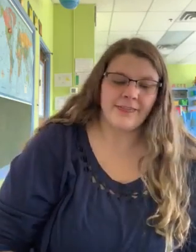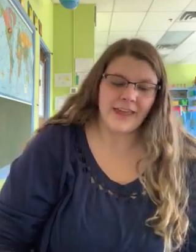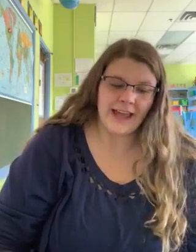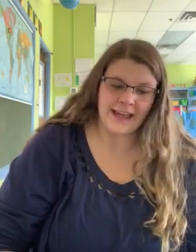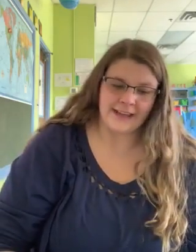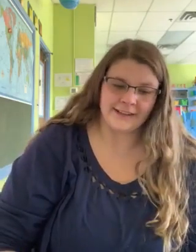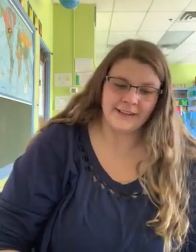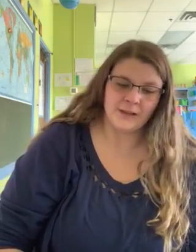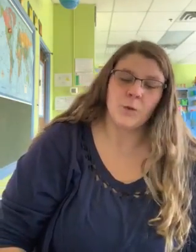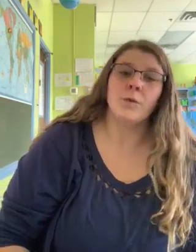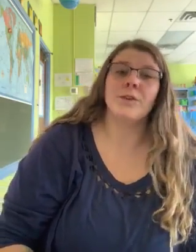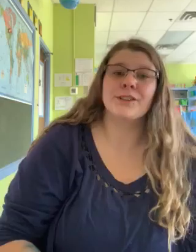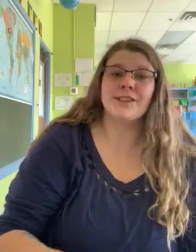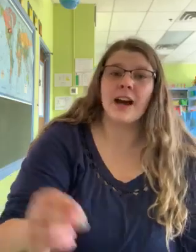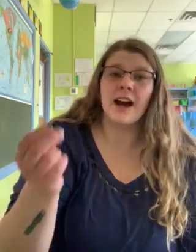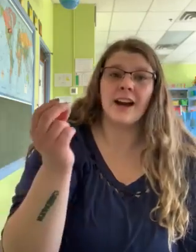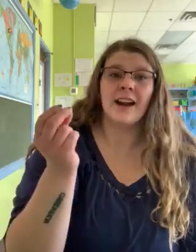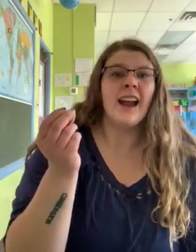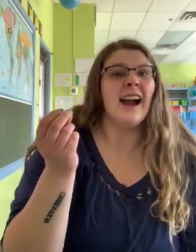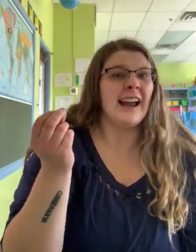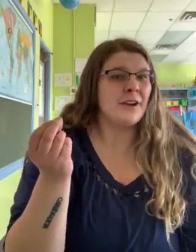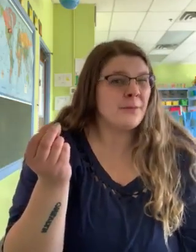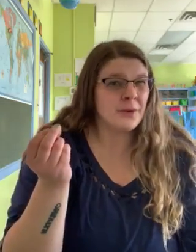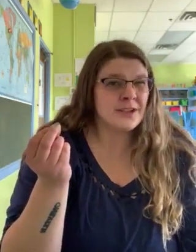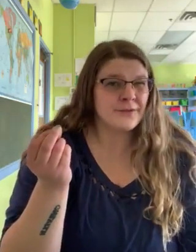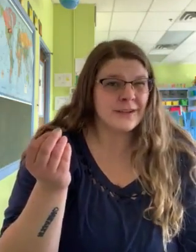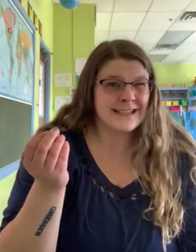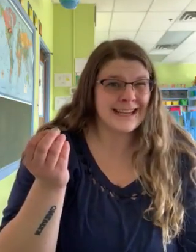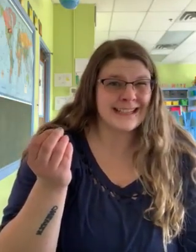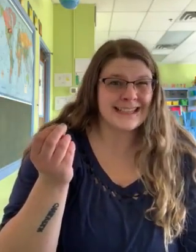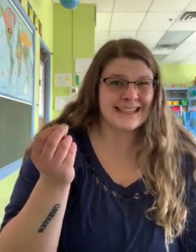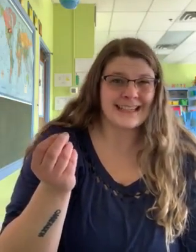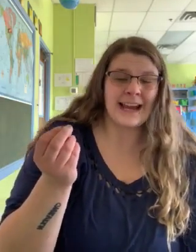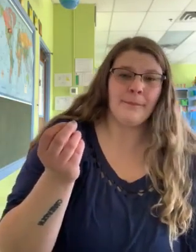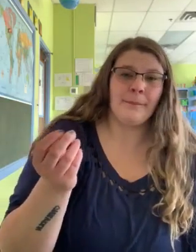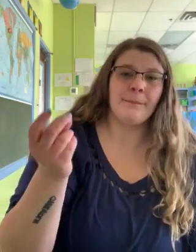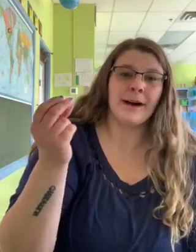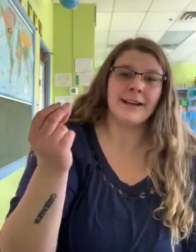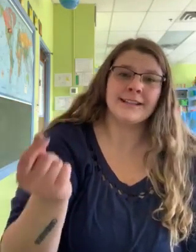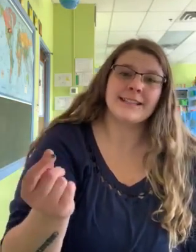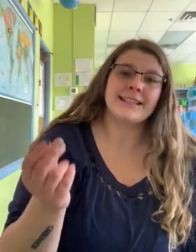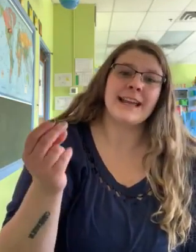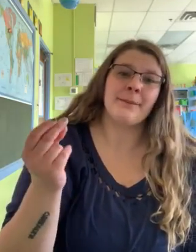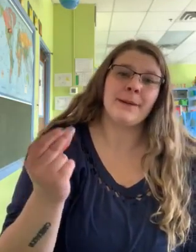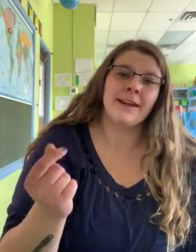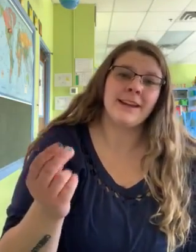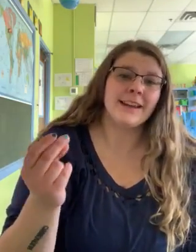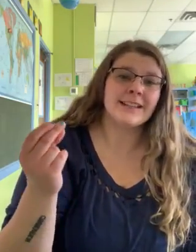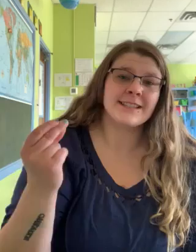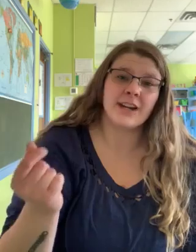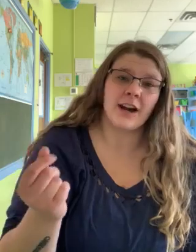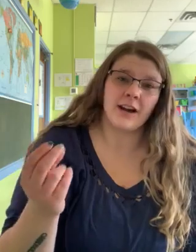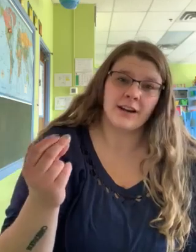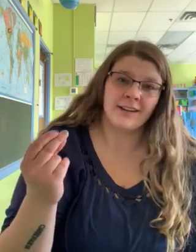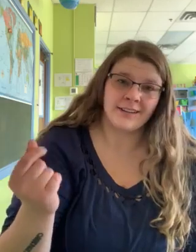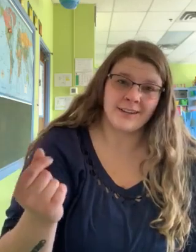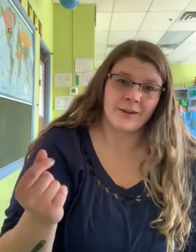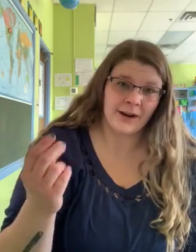Then for dog. I know most of you guys can't snap but snapping is dog. Okay.